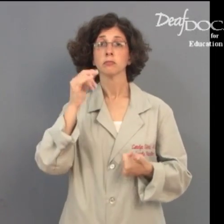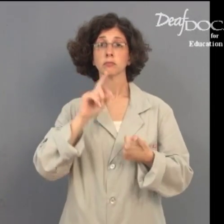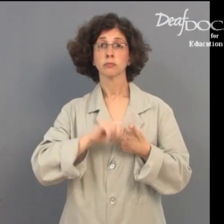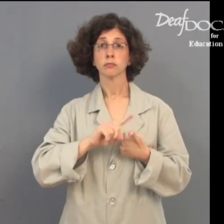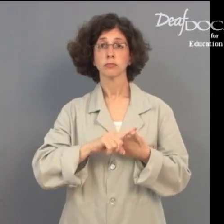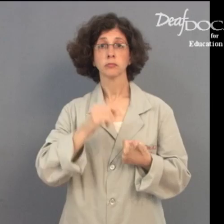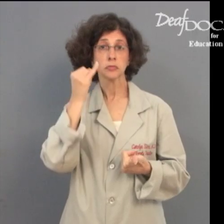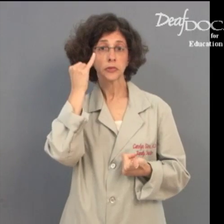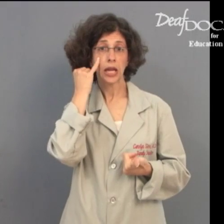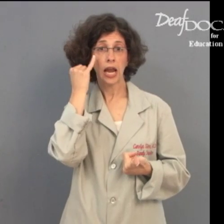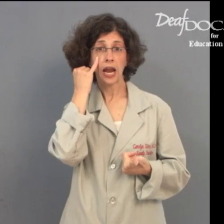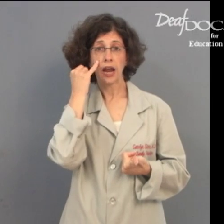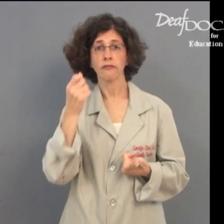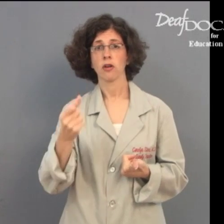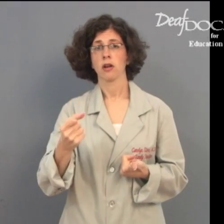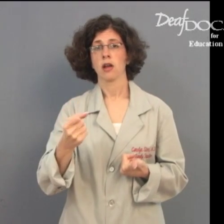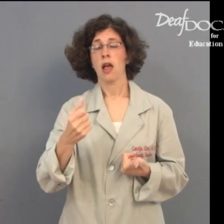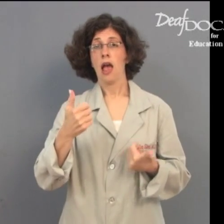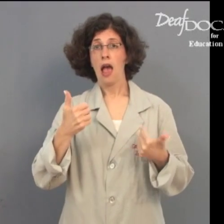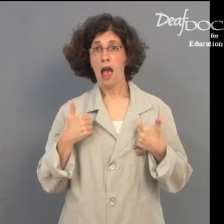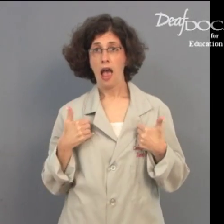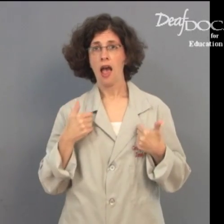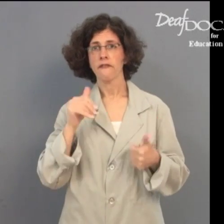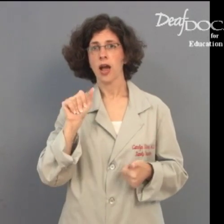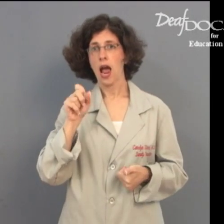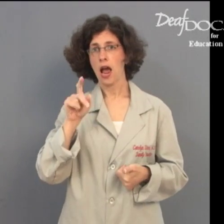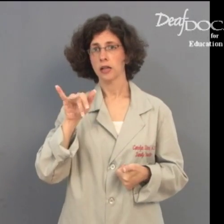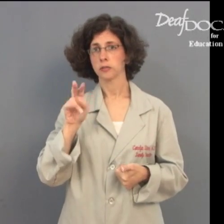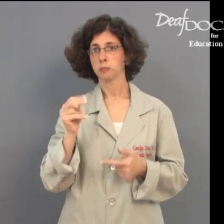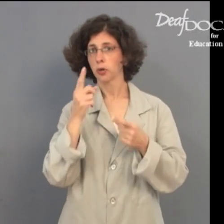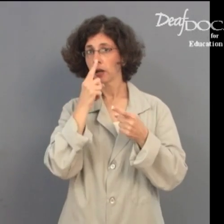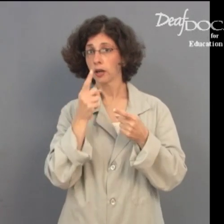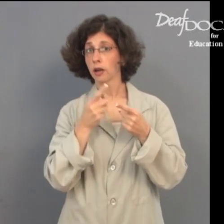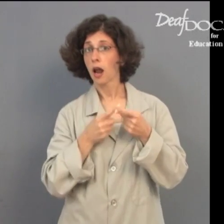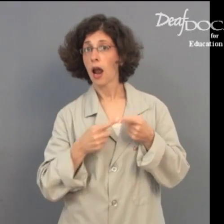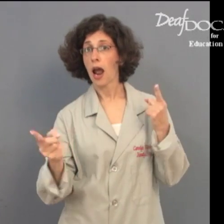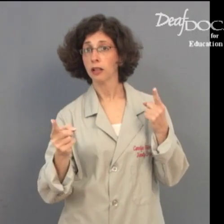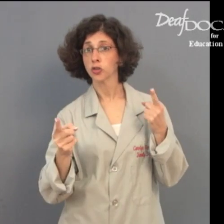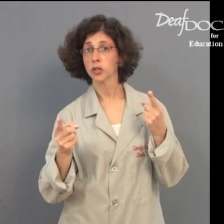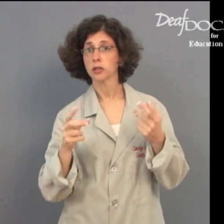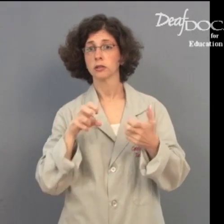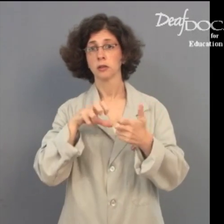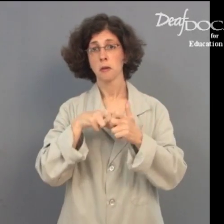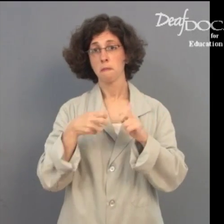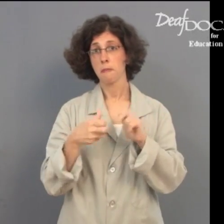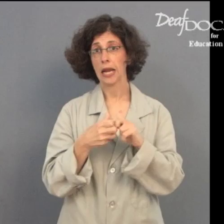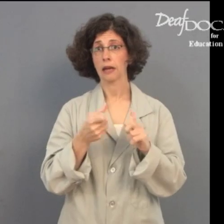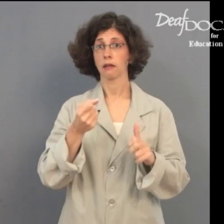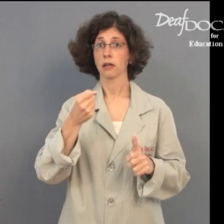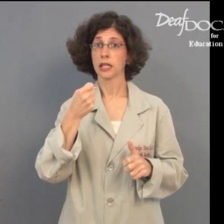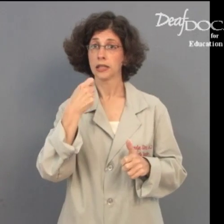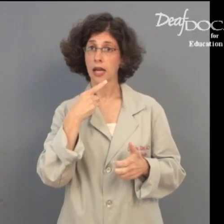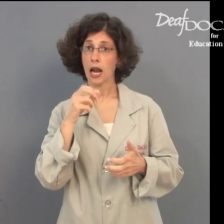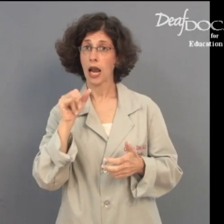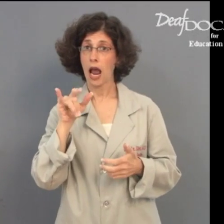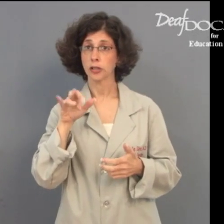One, if you are allergic to Aspirin or have problems taking Aspirin,